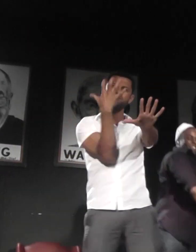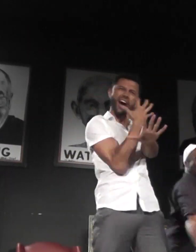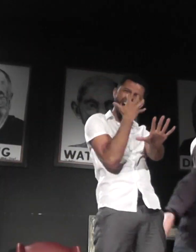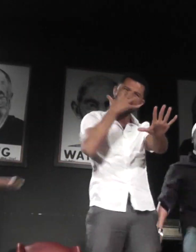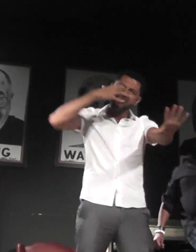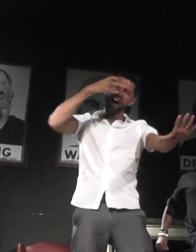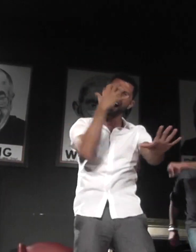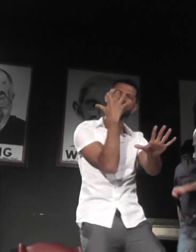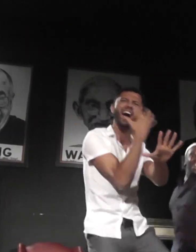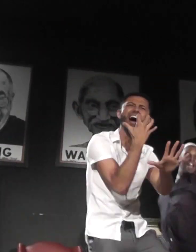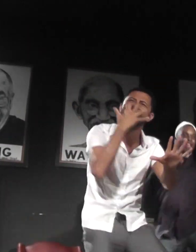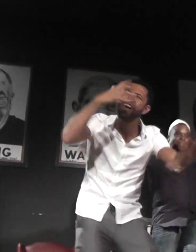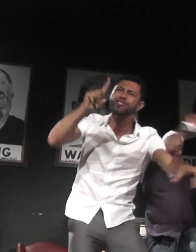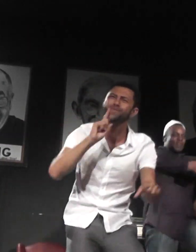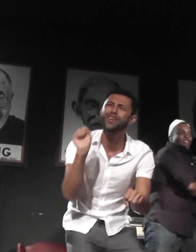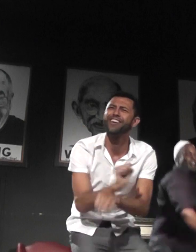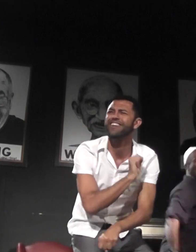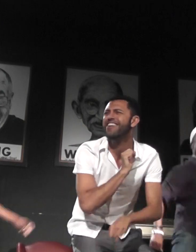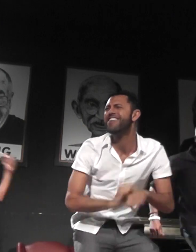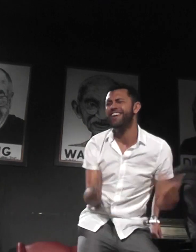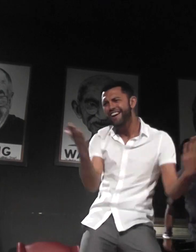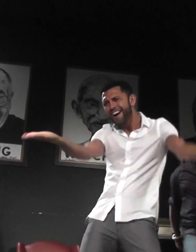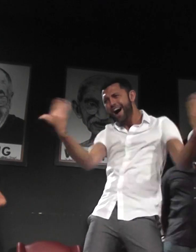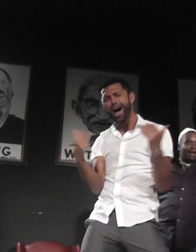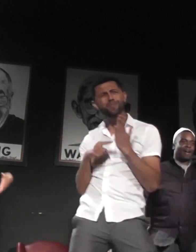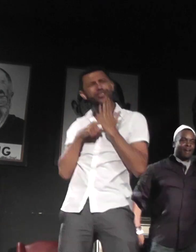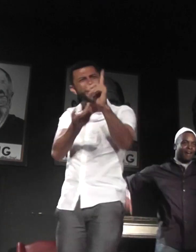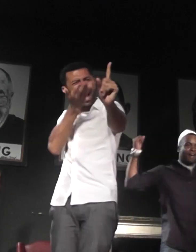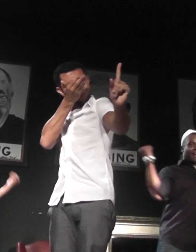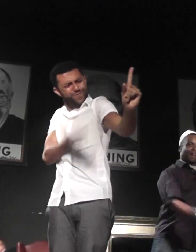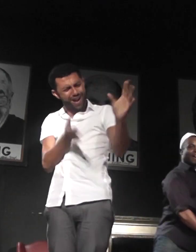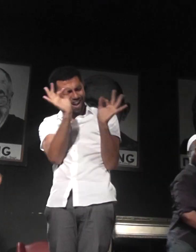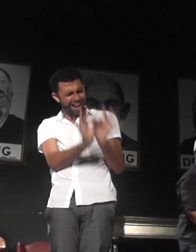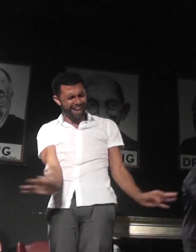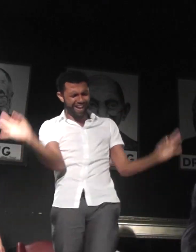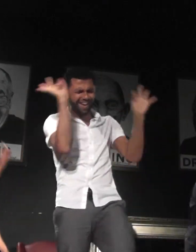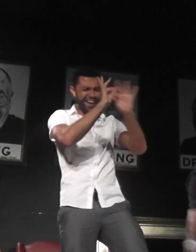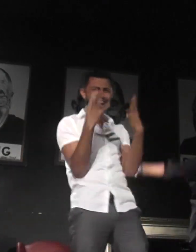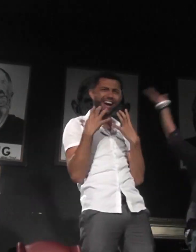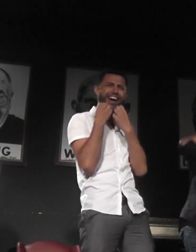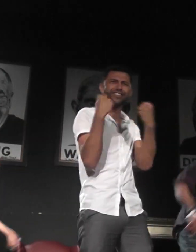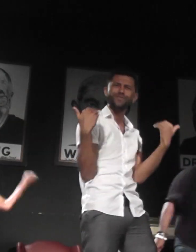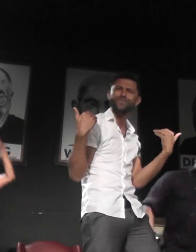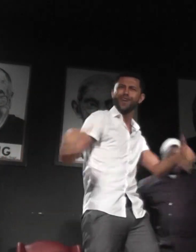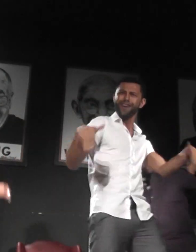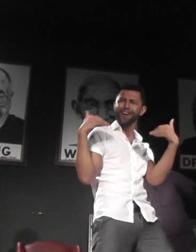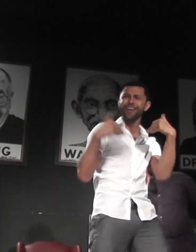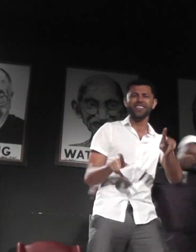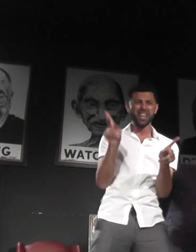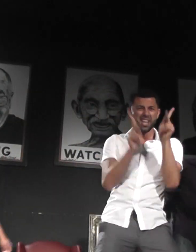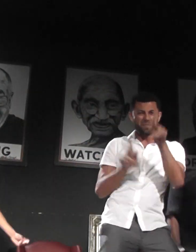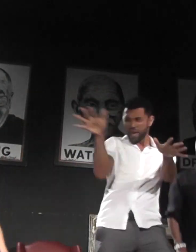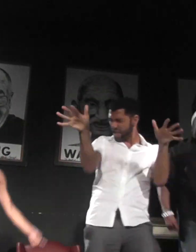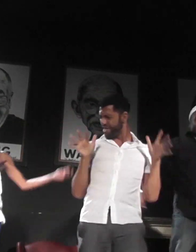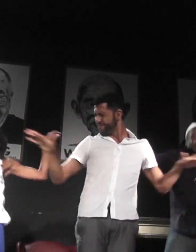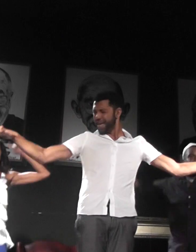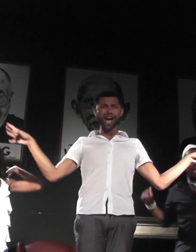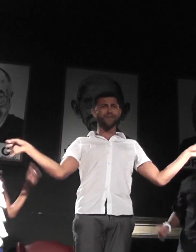a firework You're what you're a firework Make a girl